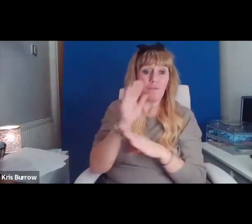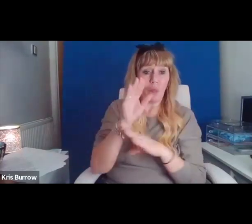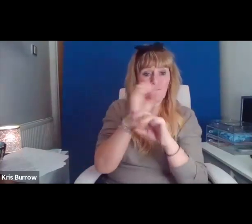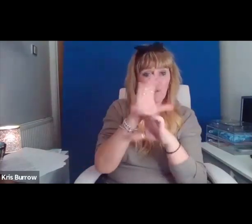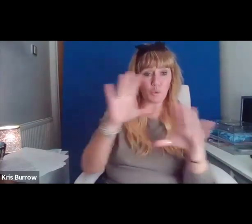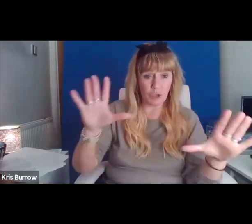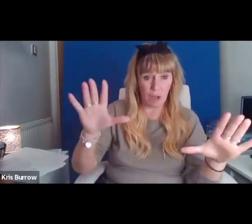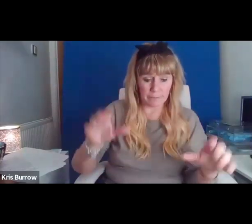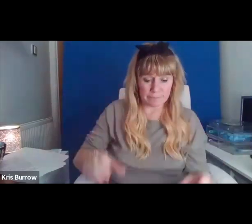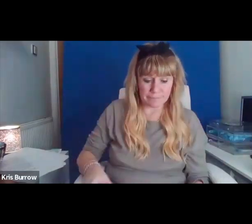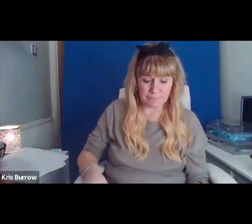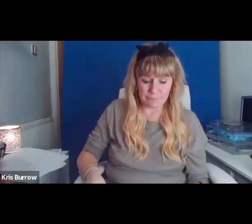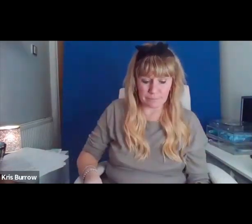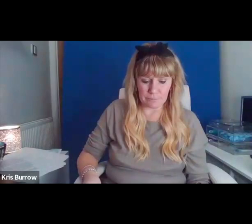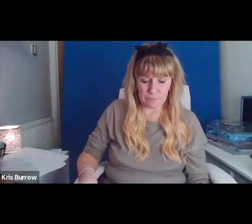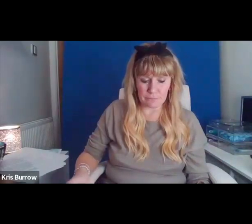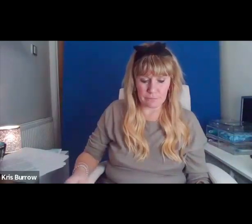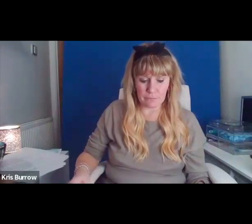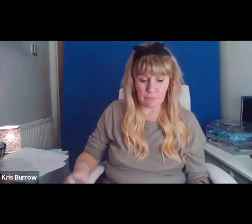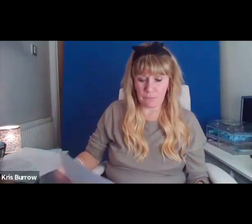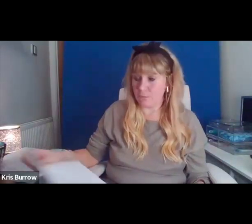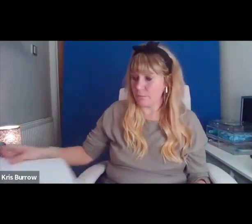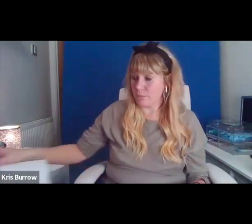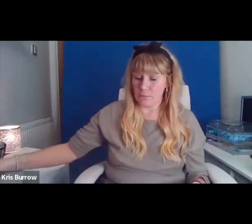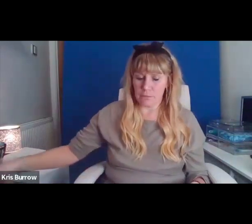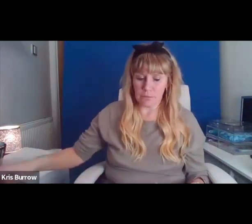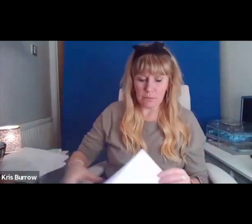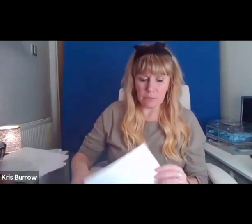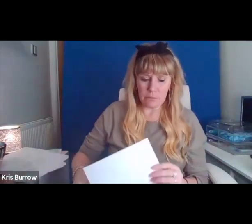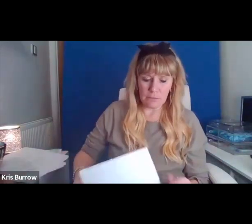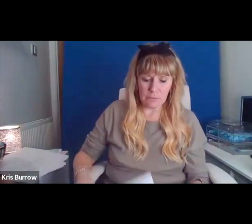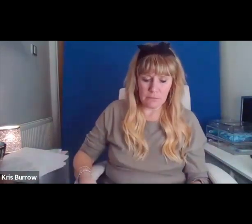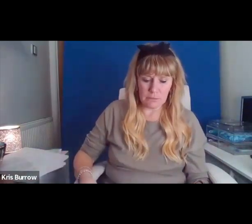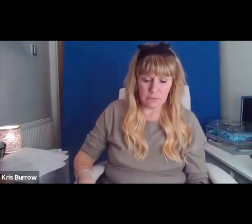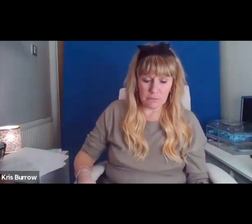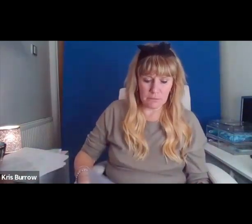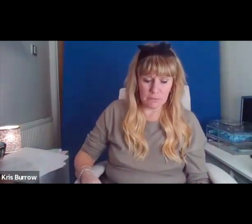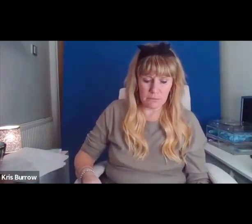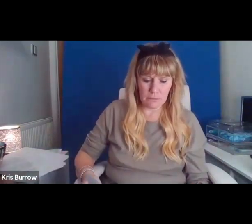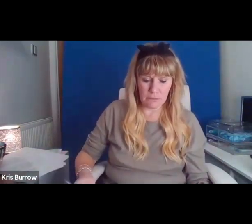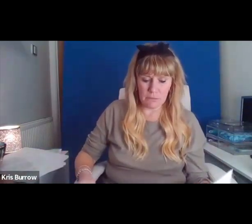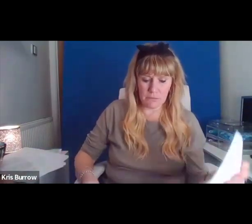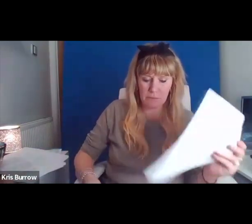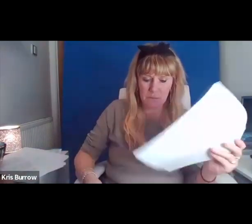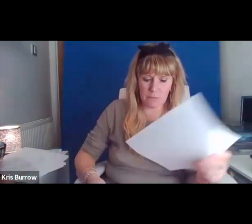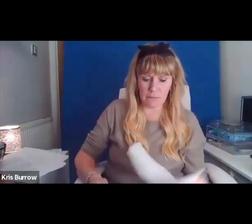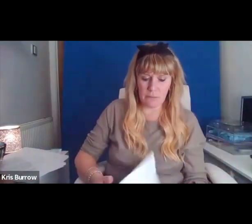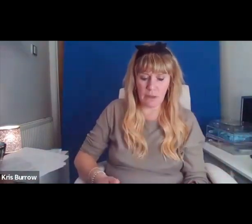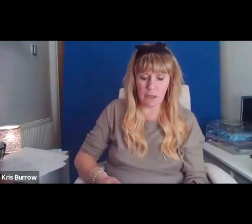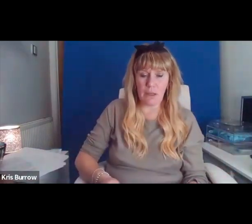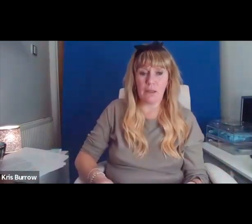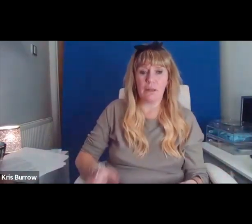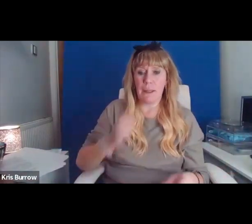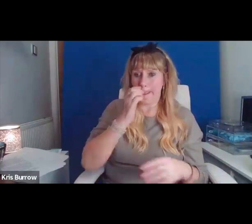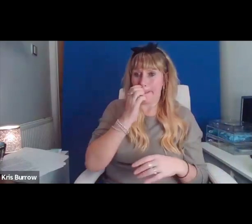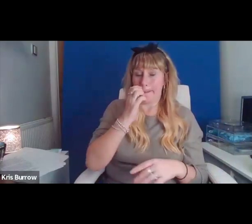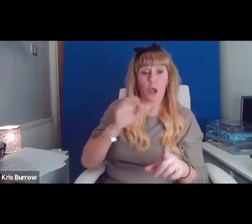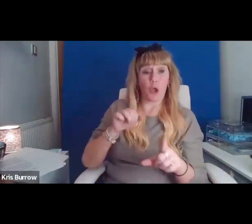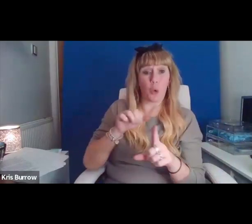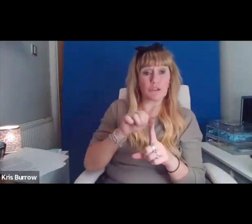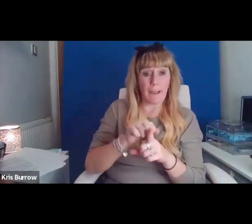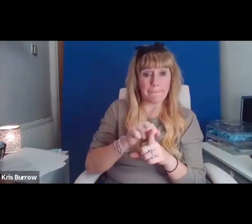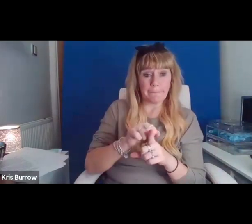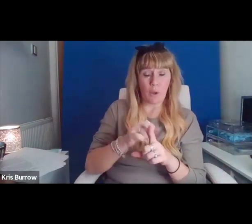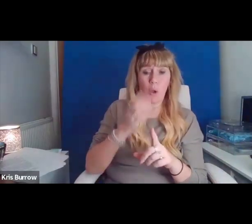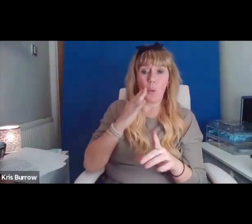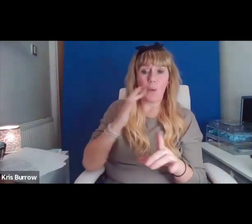And here's another true story. Caught up. When they caught up with me, my car